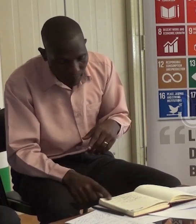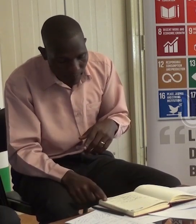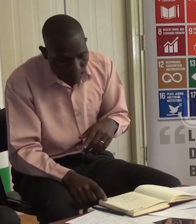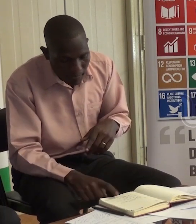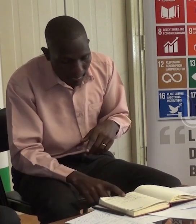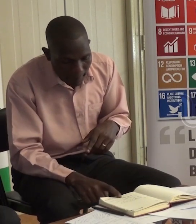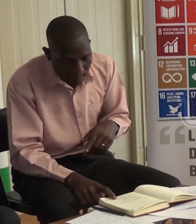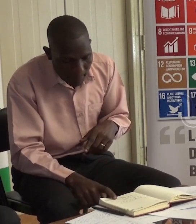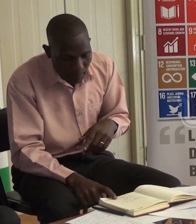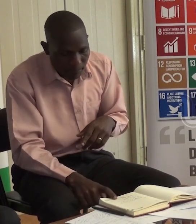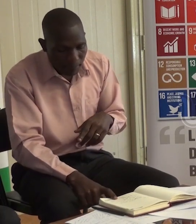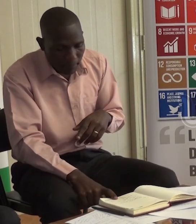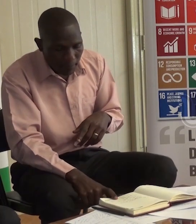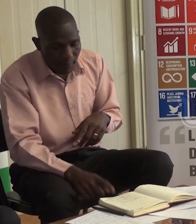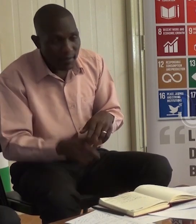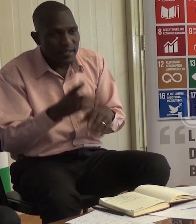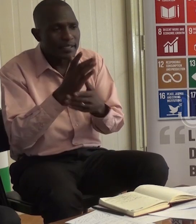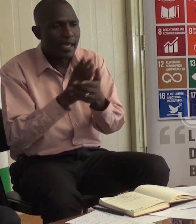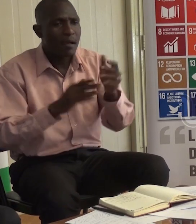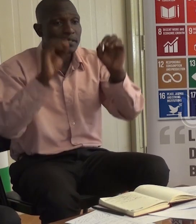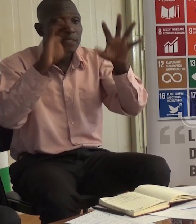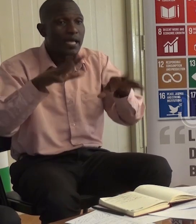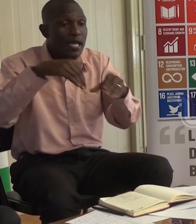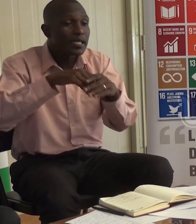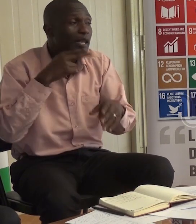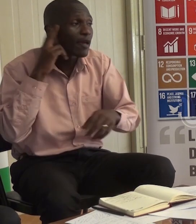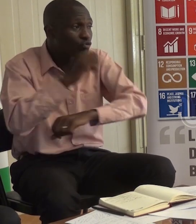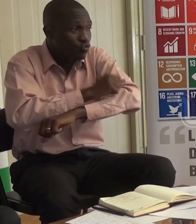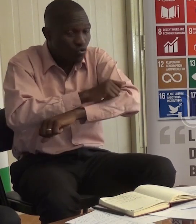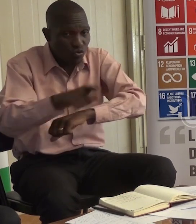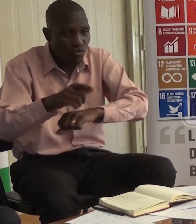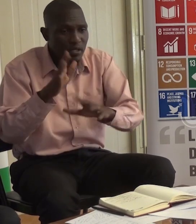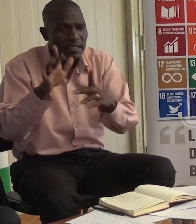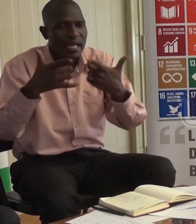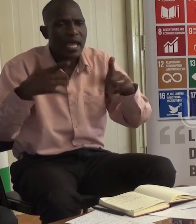The issue is the teachers in the deaf schools.